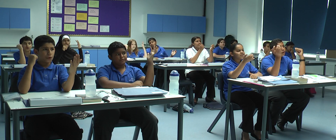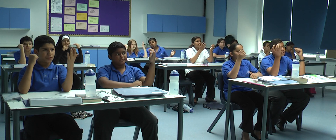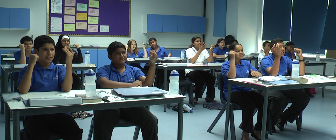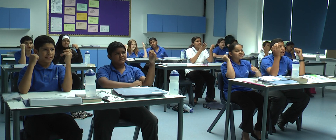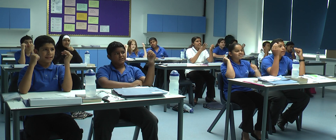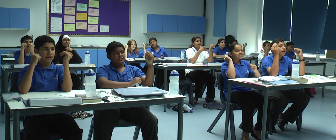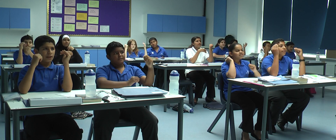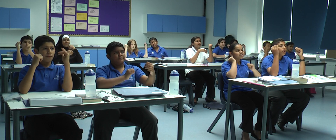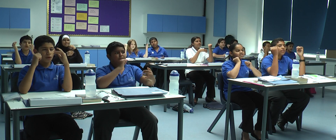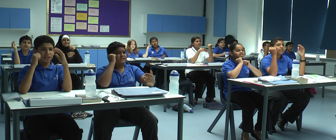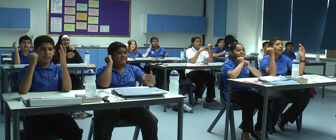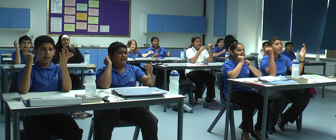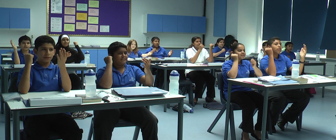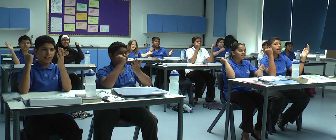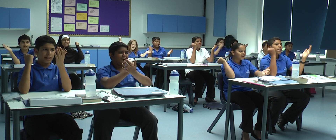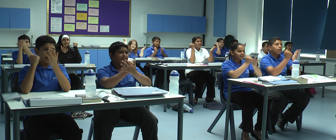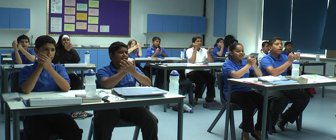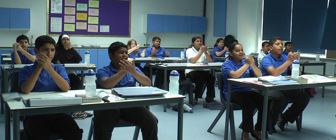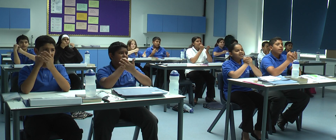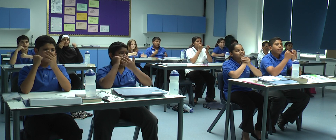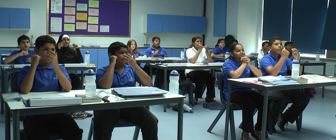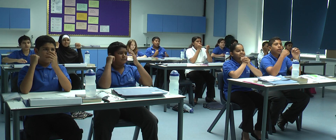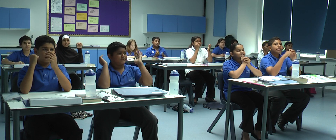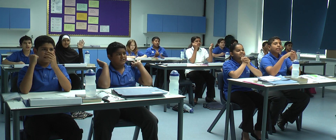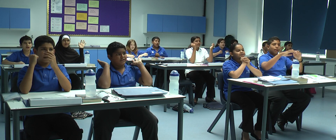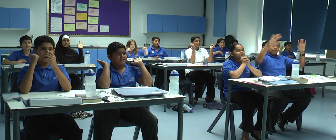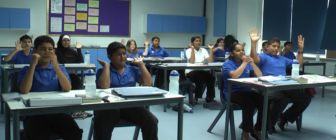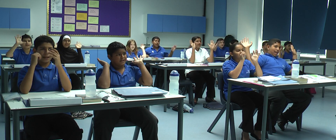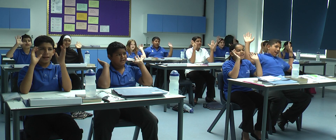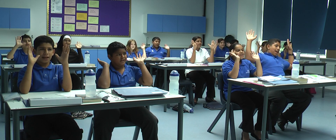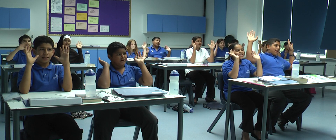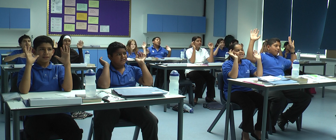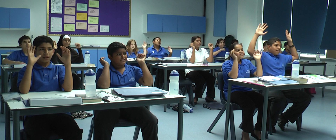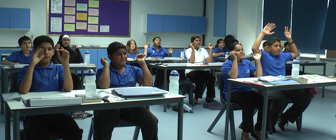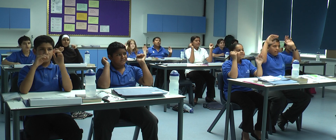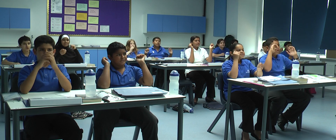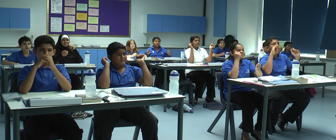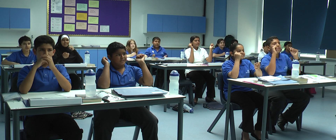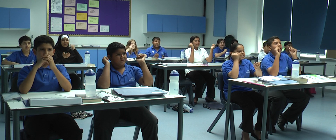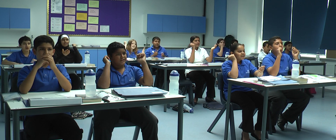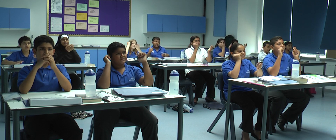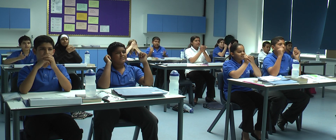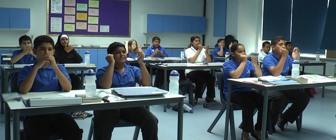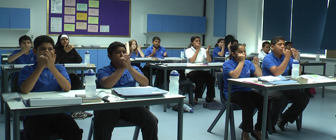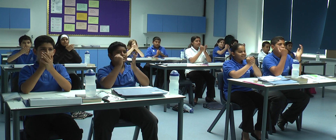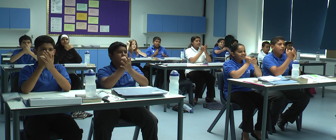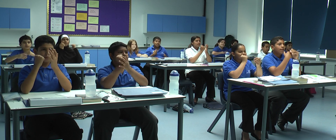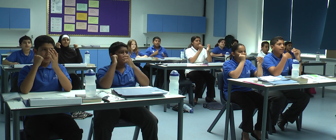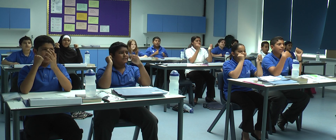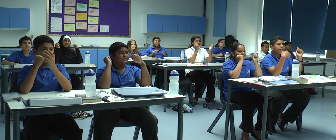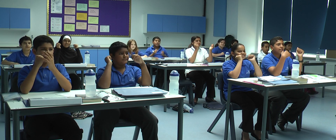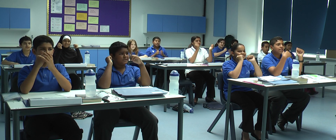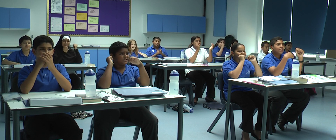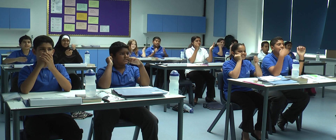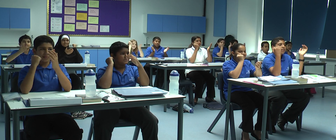forty, forty down here, forty up there, forty-eight, fifty-six,